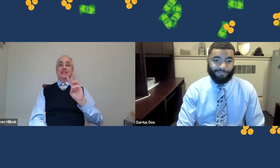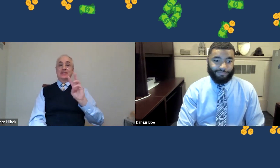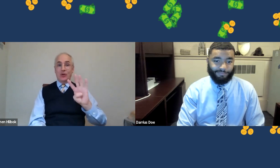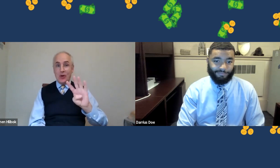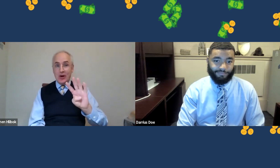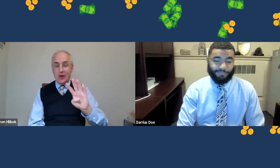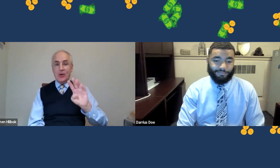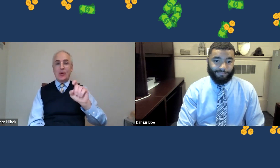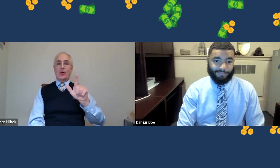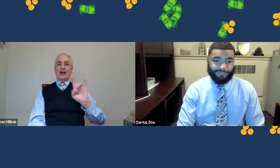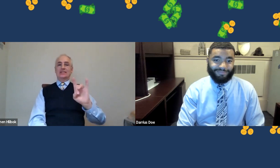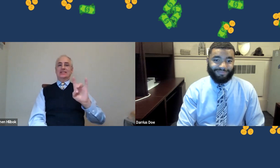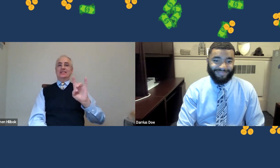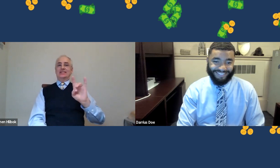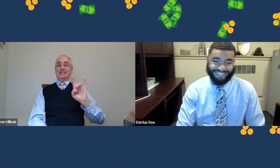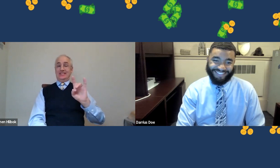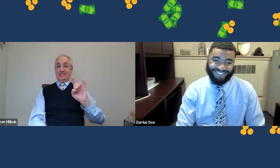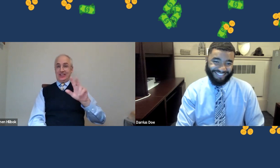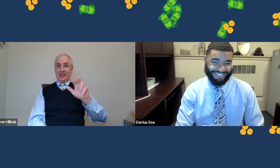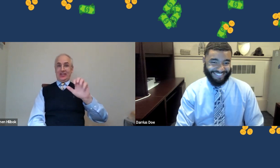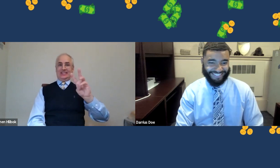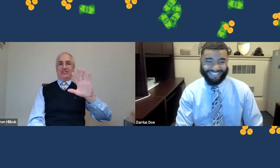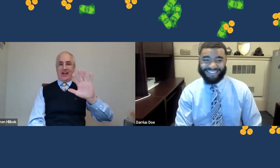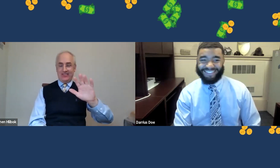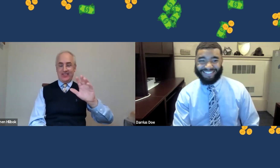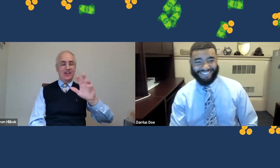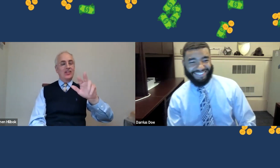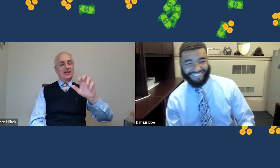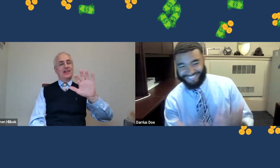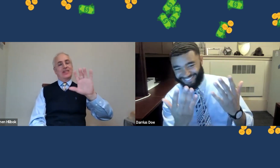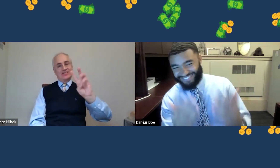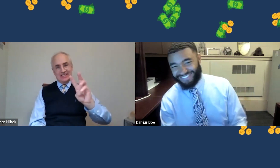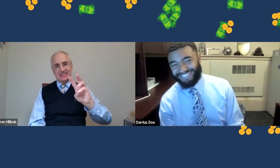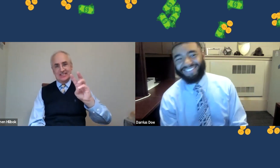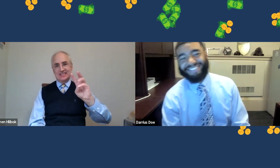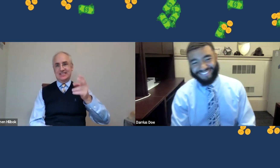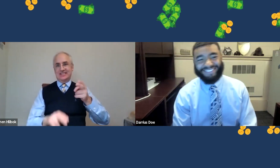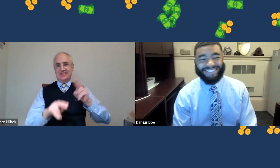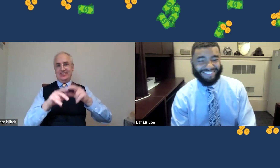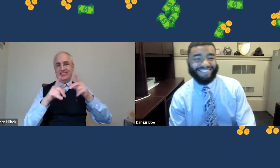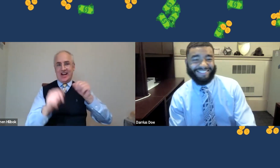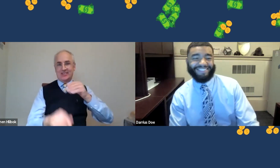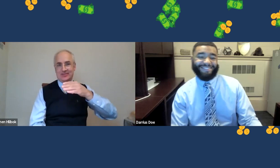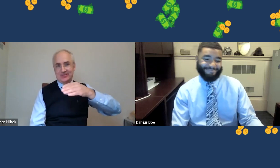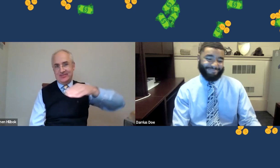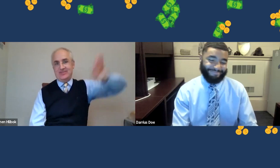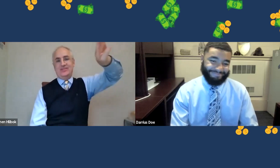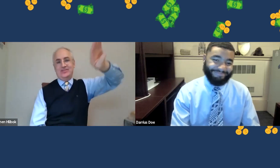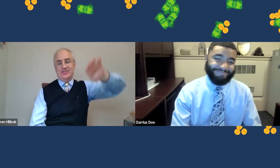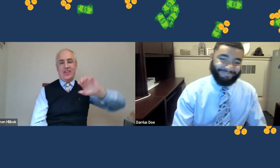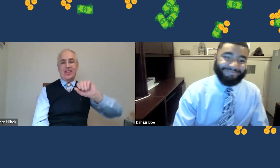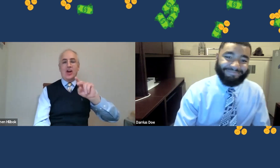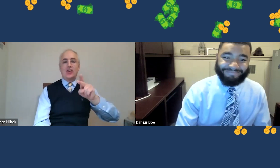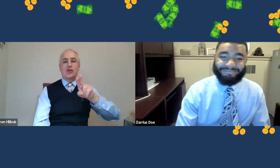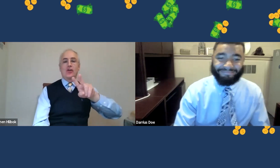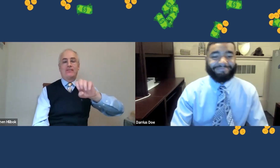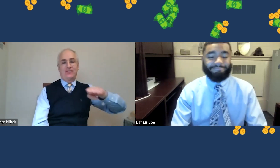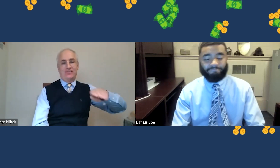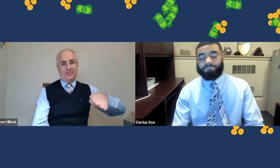16, 32, 64, 128, 364, 356, excuse me. So think about